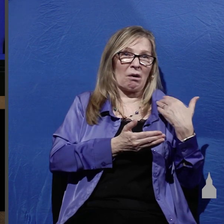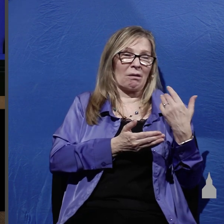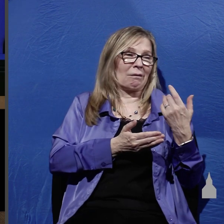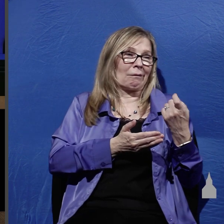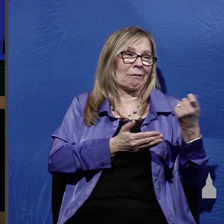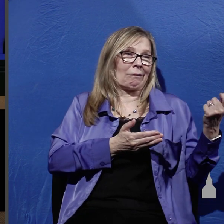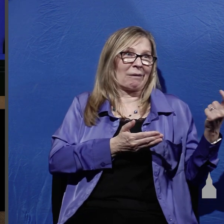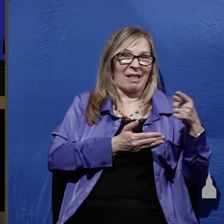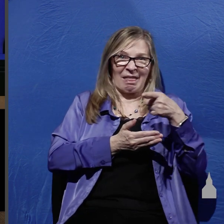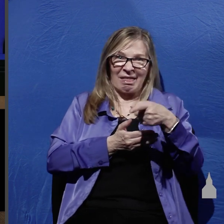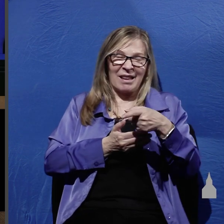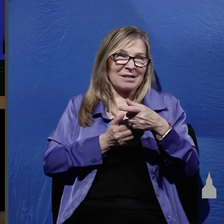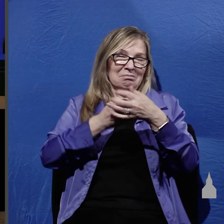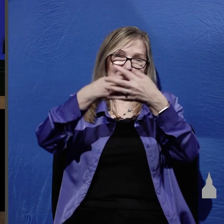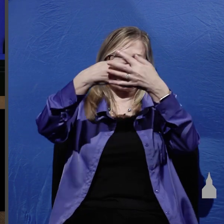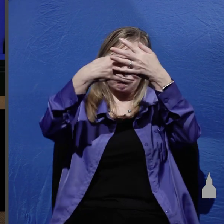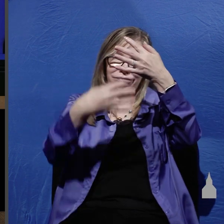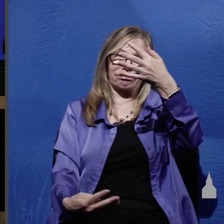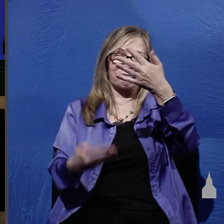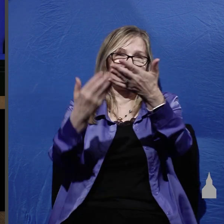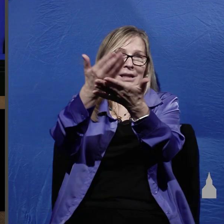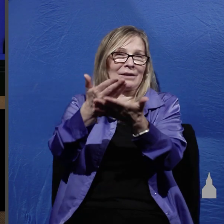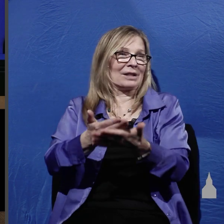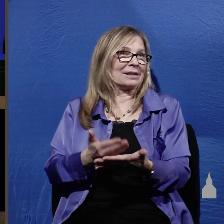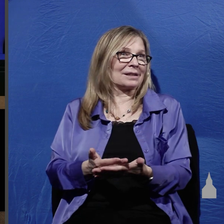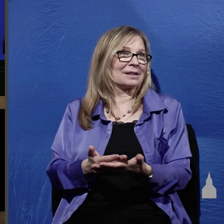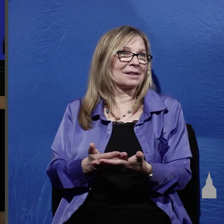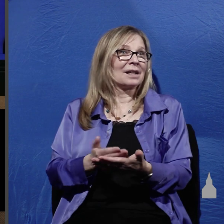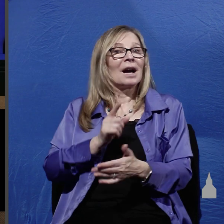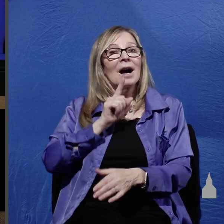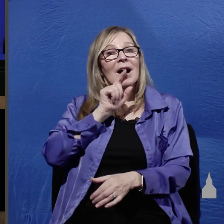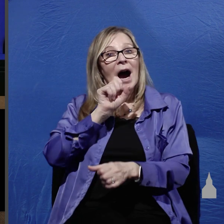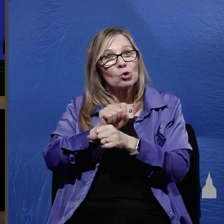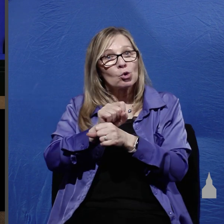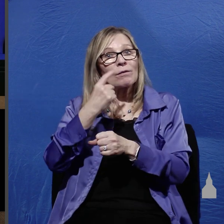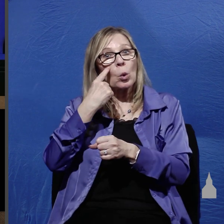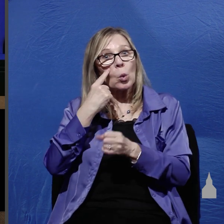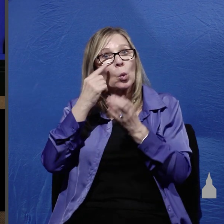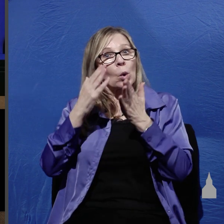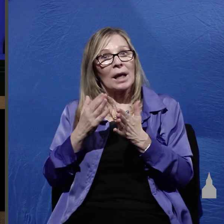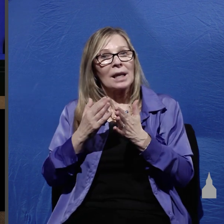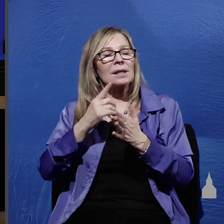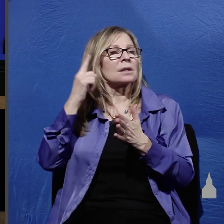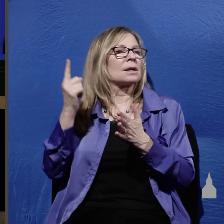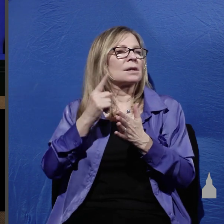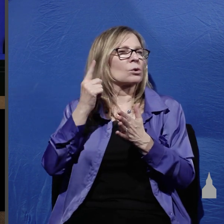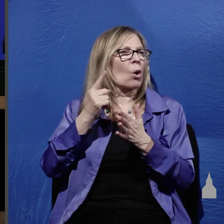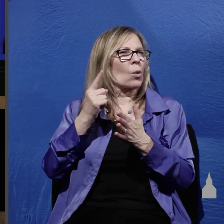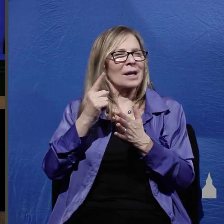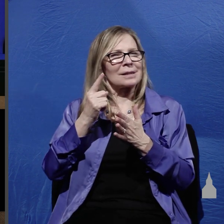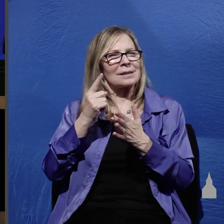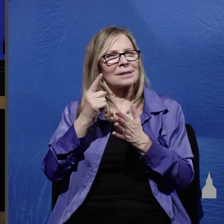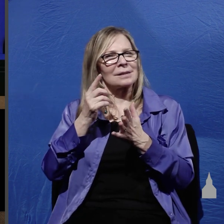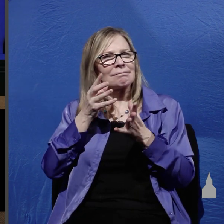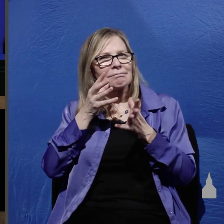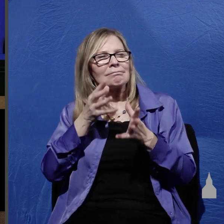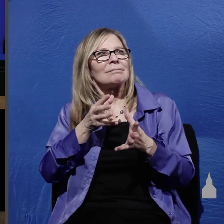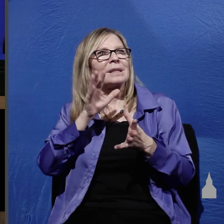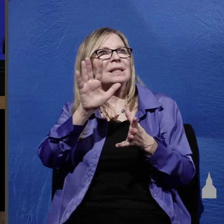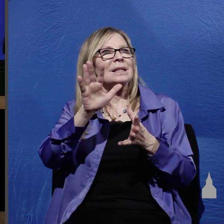inference follows on evidence and a truthful witness is always artless and disdains effects the gospel